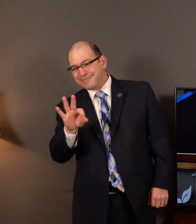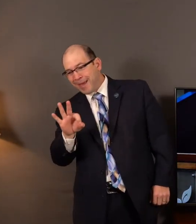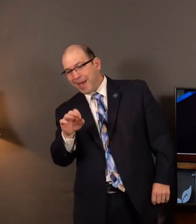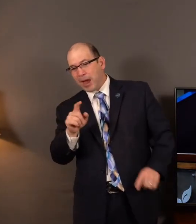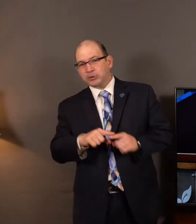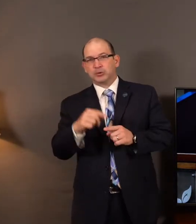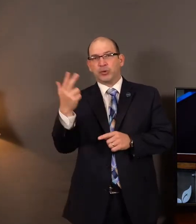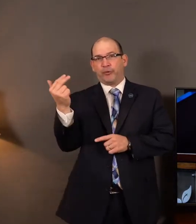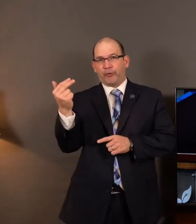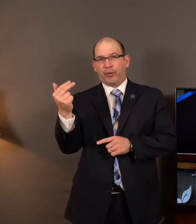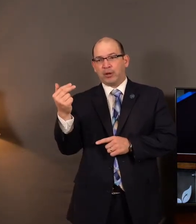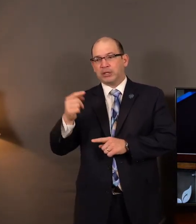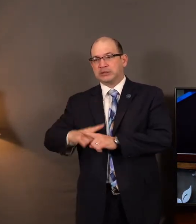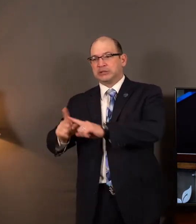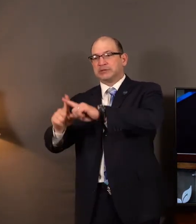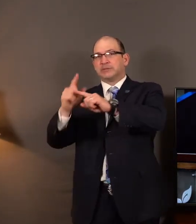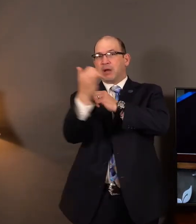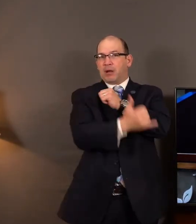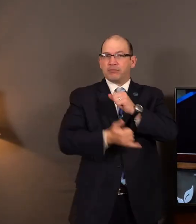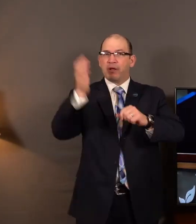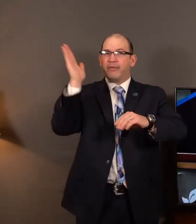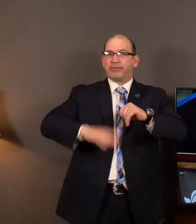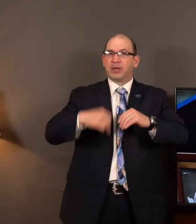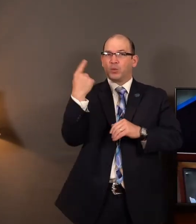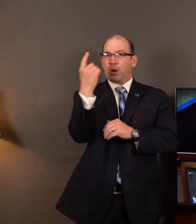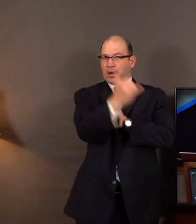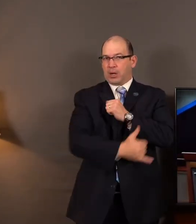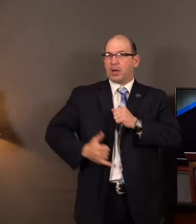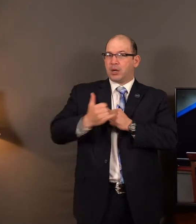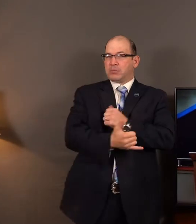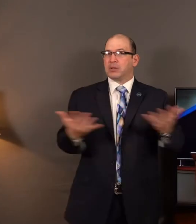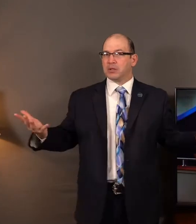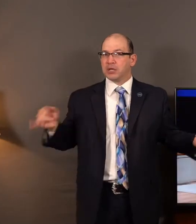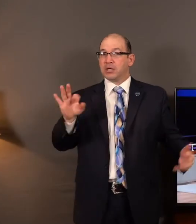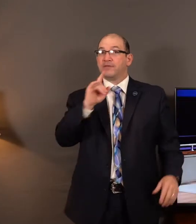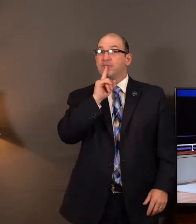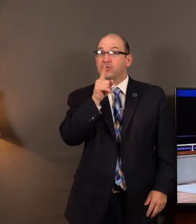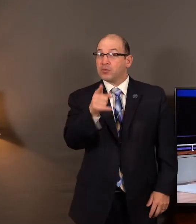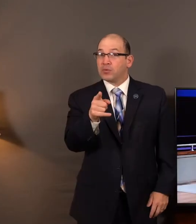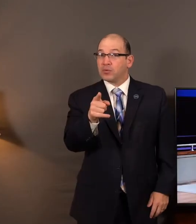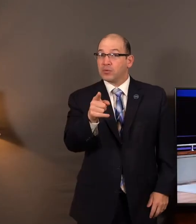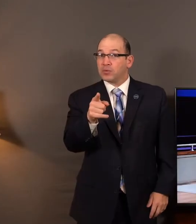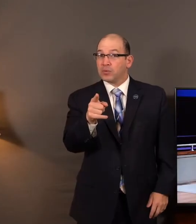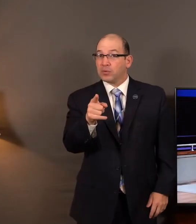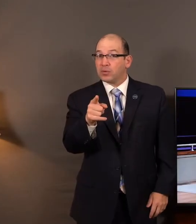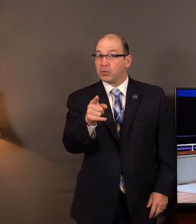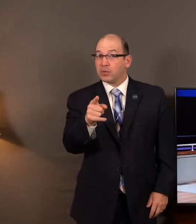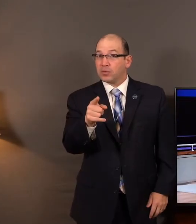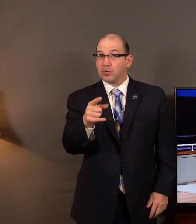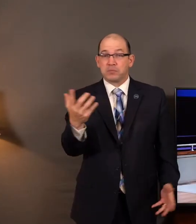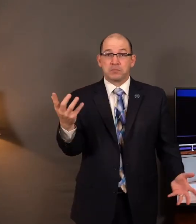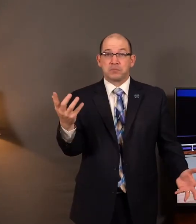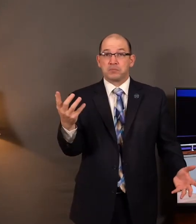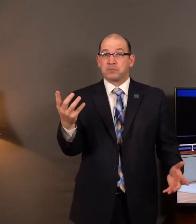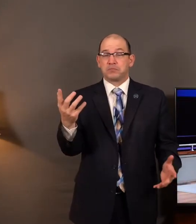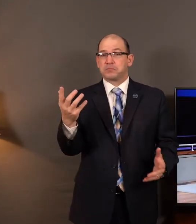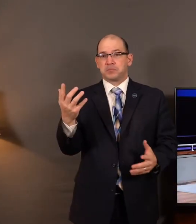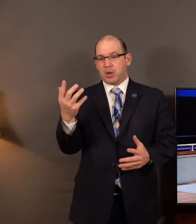instead of one United States of America. If that be true, there would not have been the one world power to stand up to the wickedness